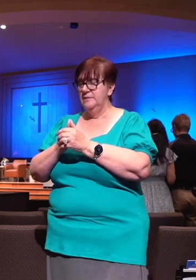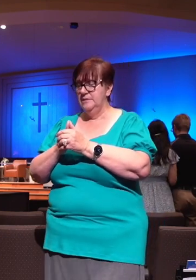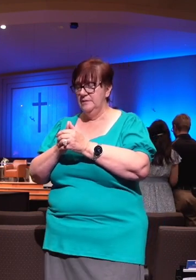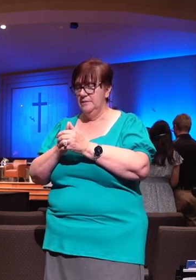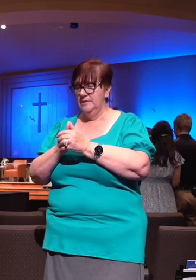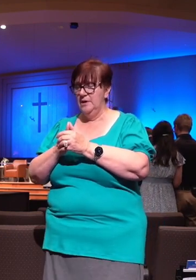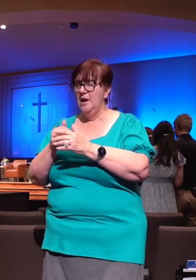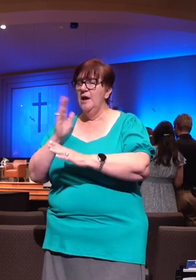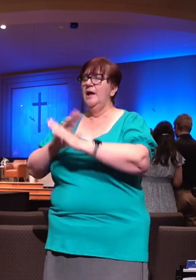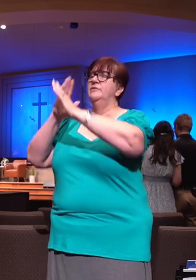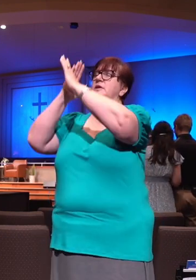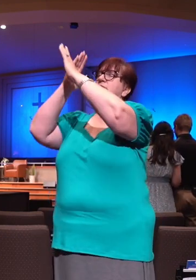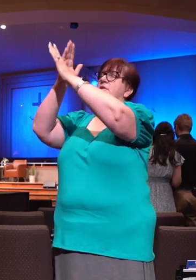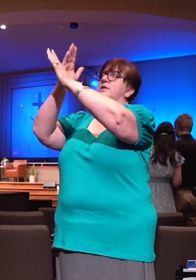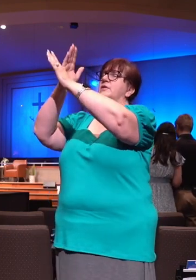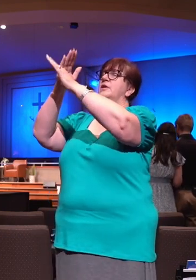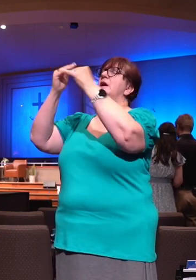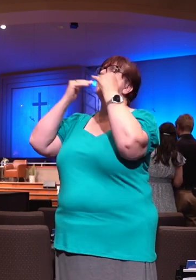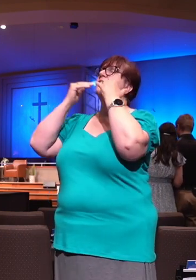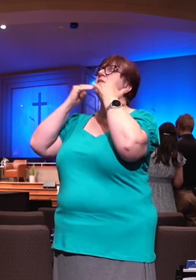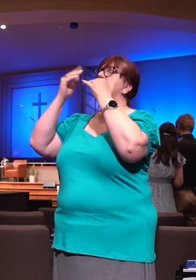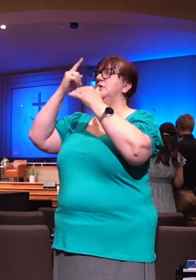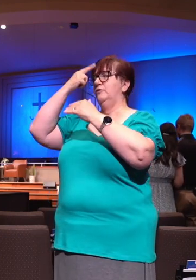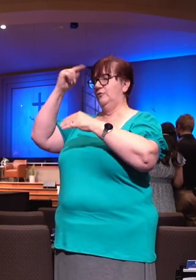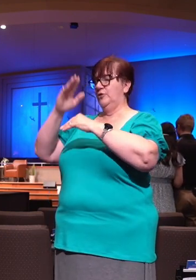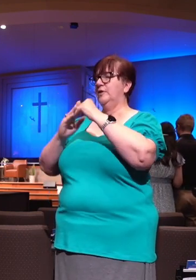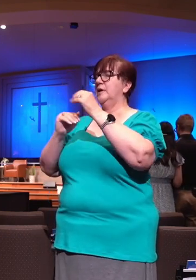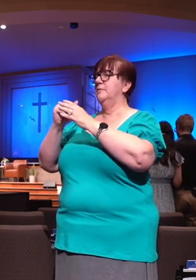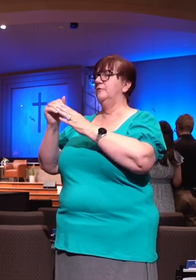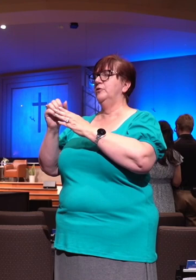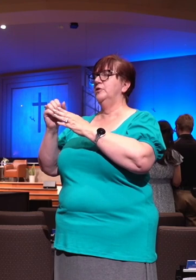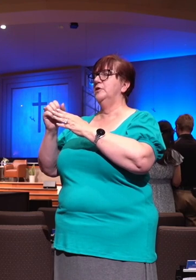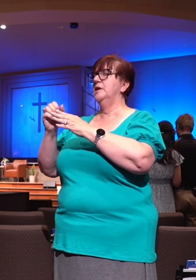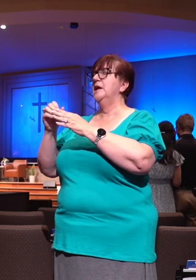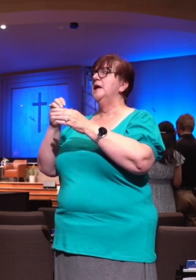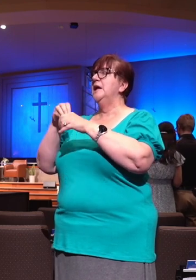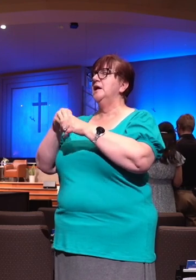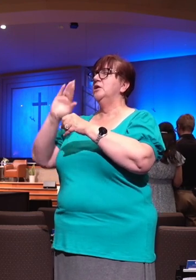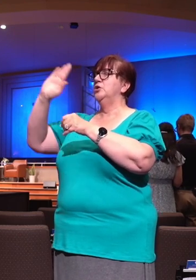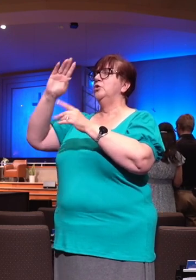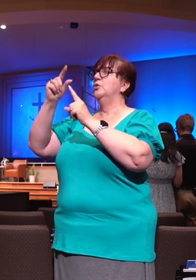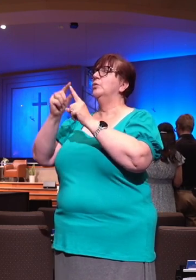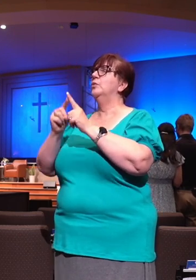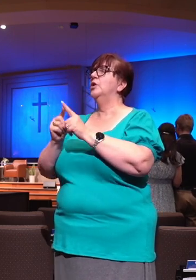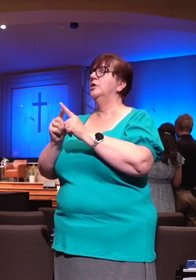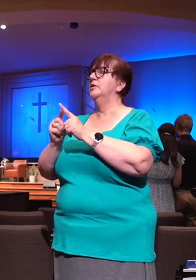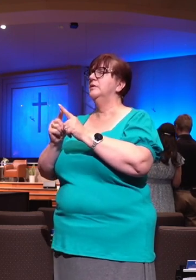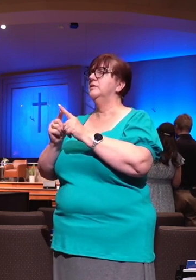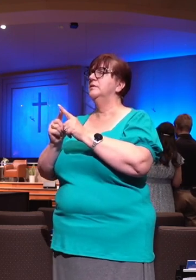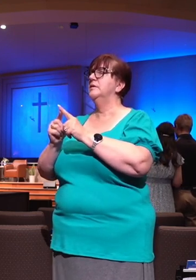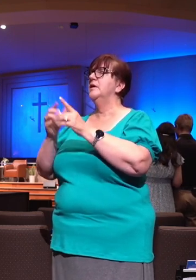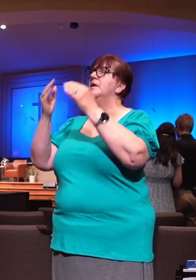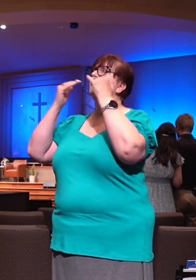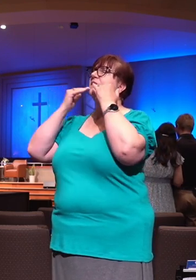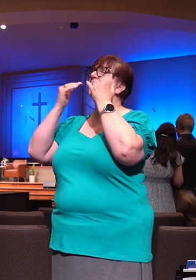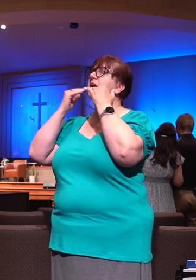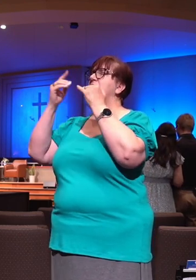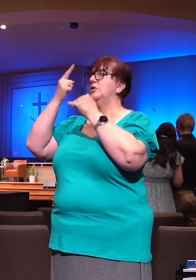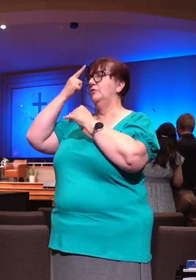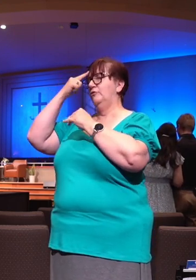Heavenly Father, thank you for the comfort that we find in your word this evening. We thank you for the reminder that we have